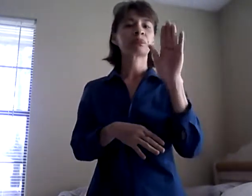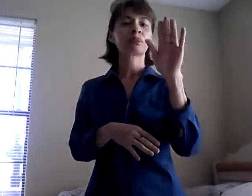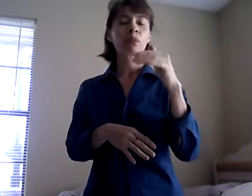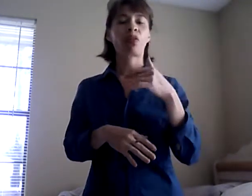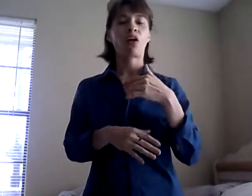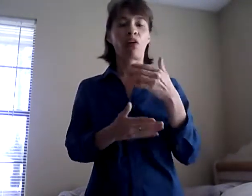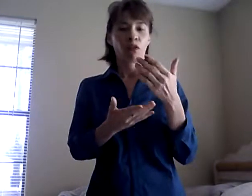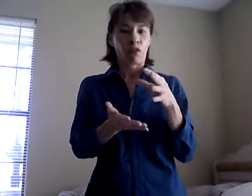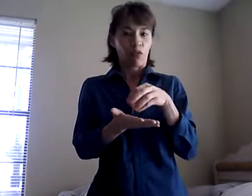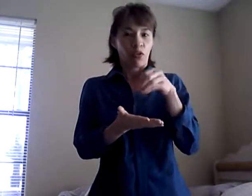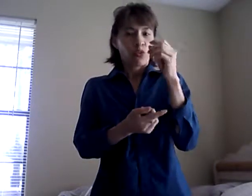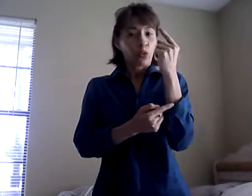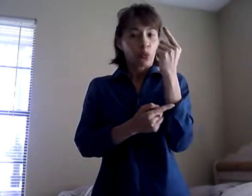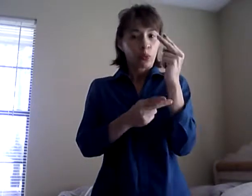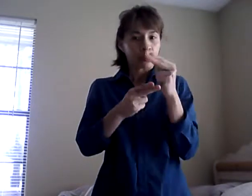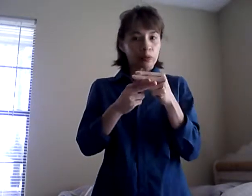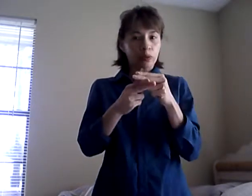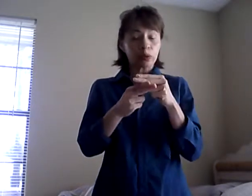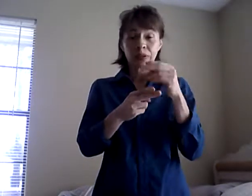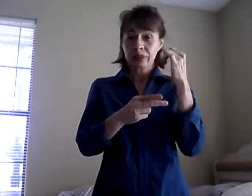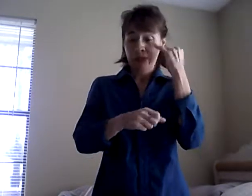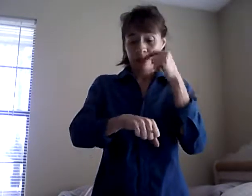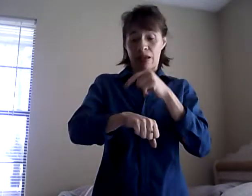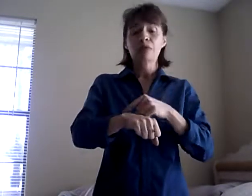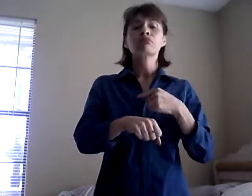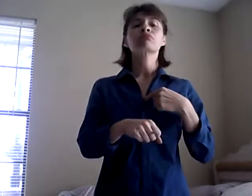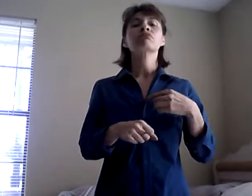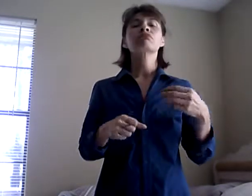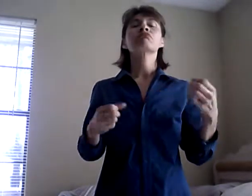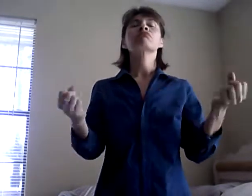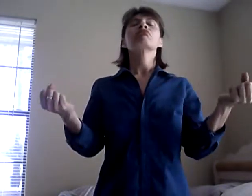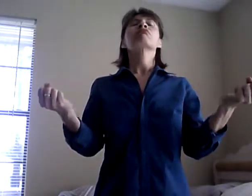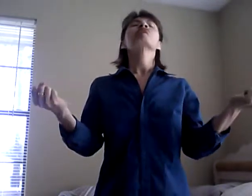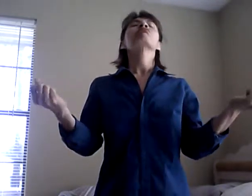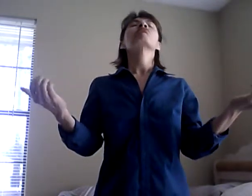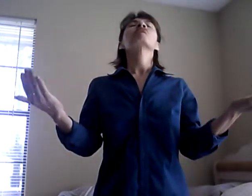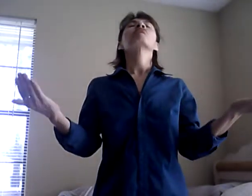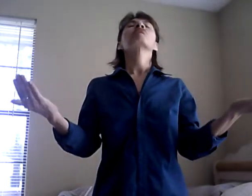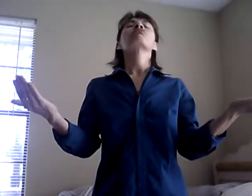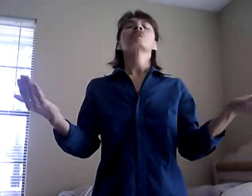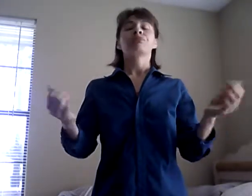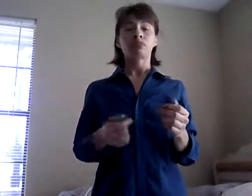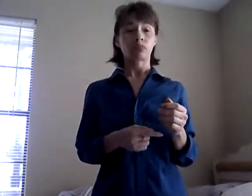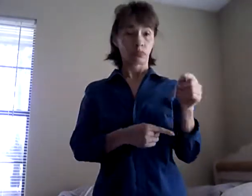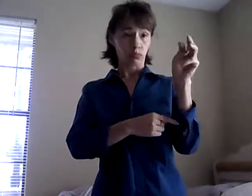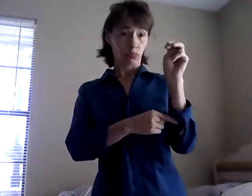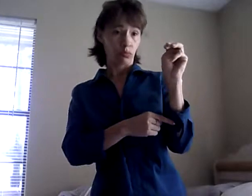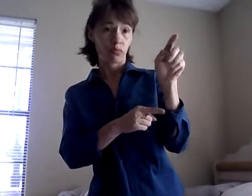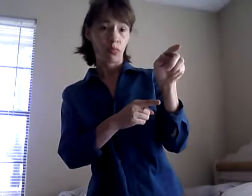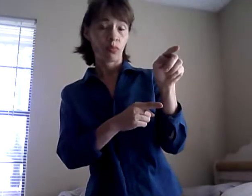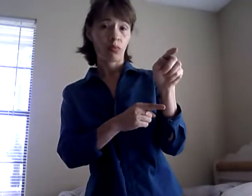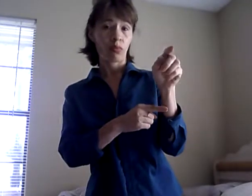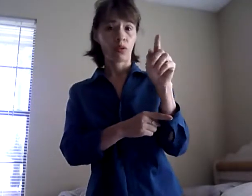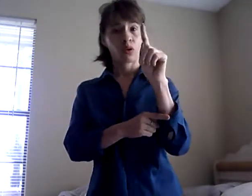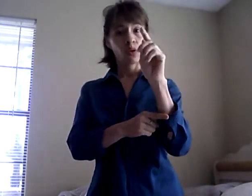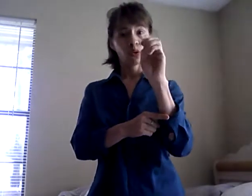The shiba. There are also tools of power. two, four powers.